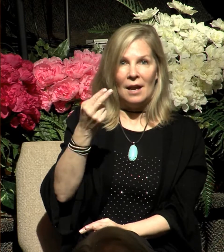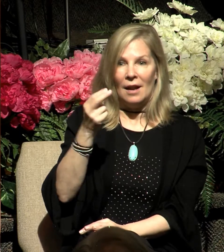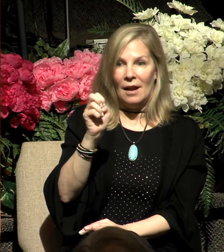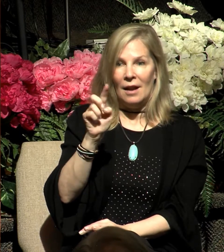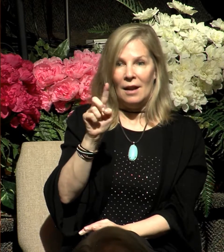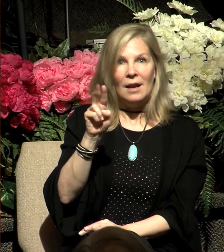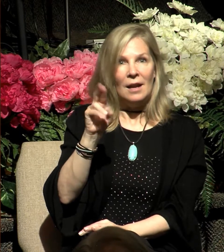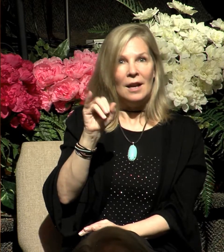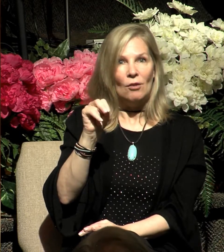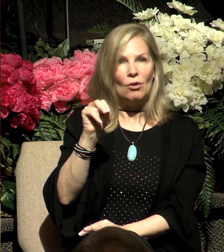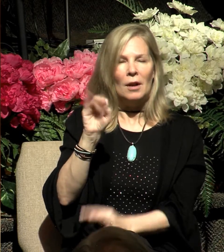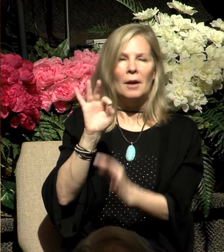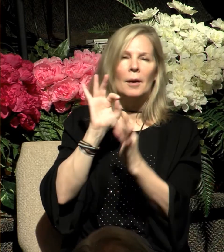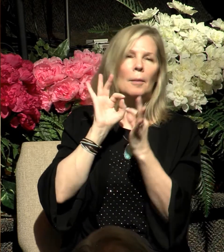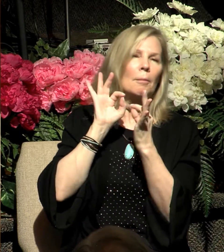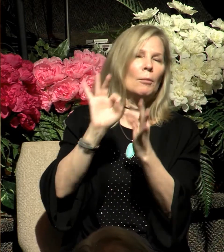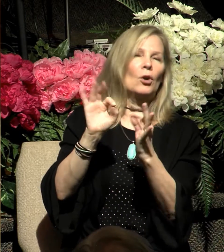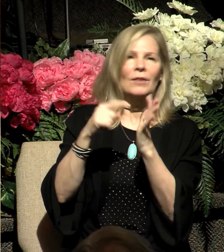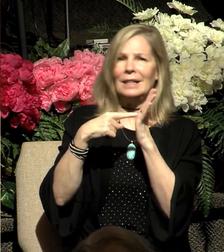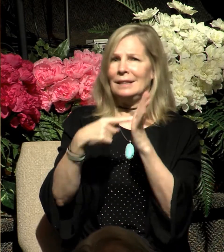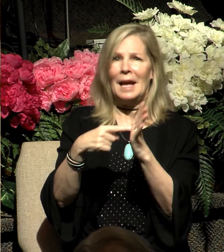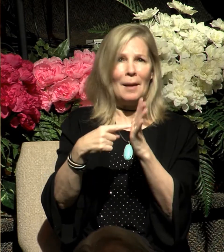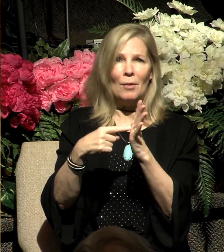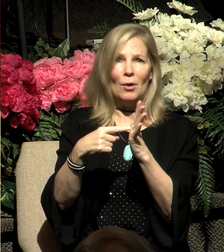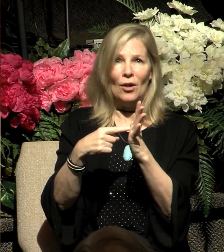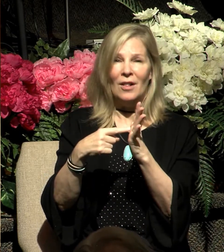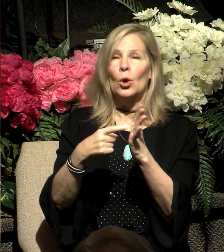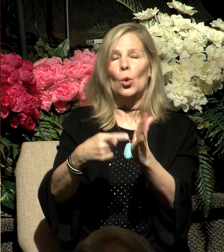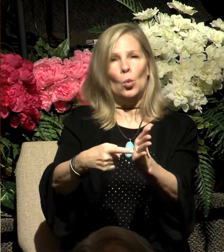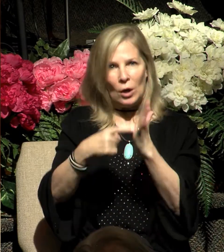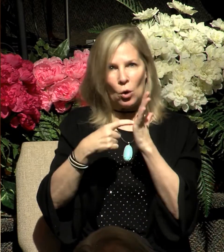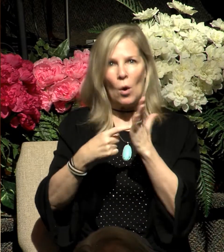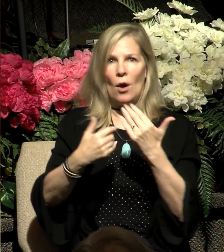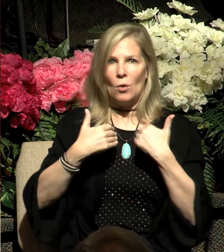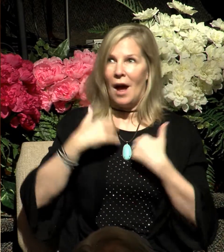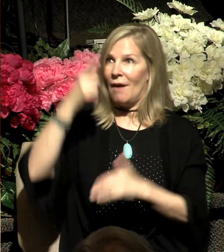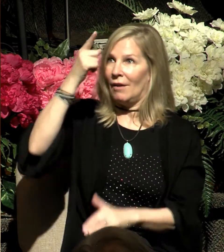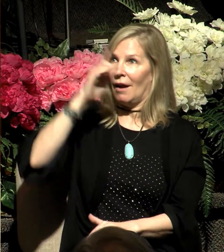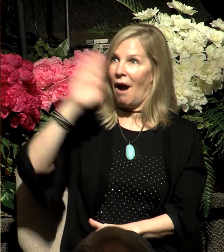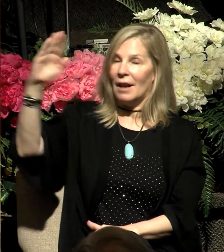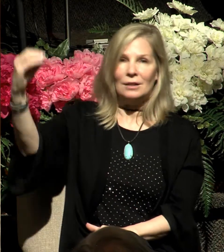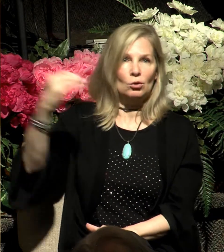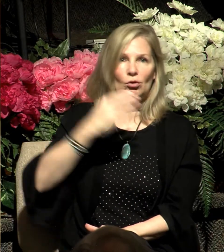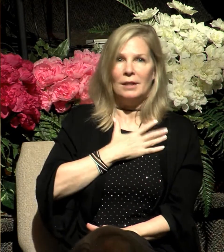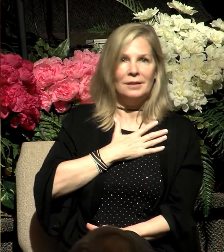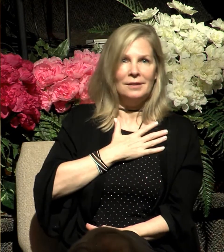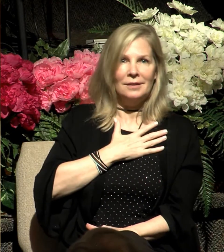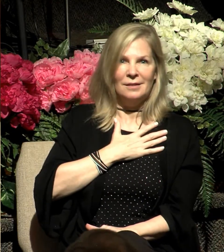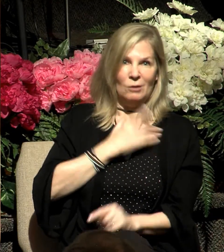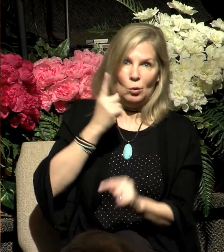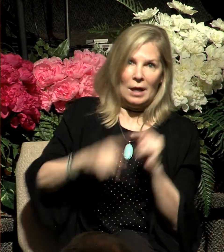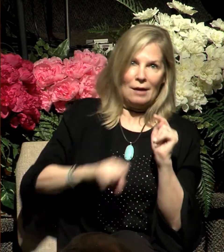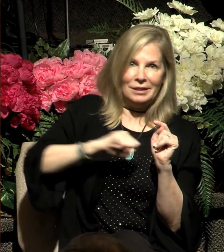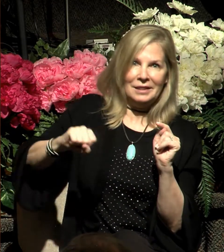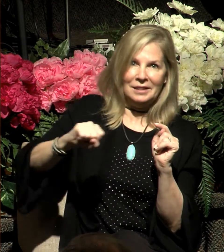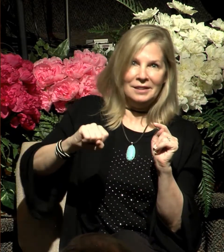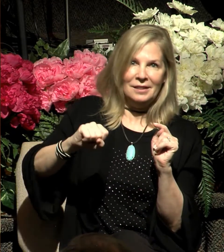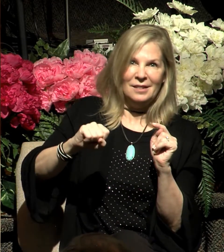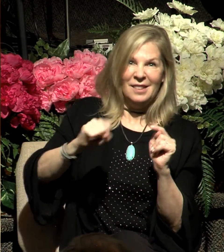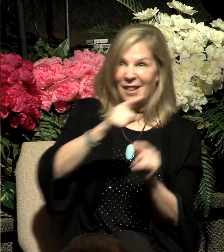grace is important. It's so important. And it is so essential for salvation. These men, as I said,